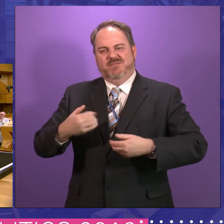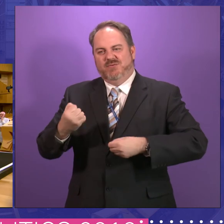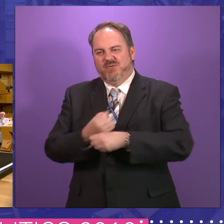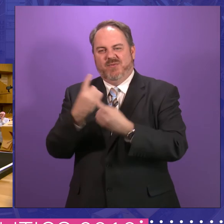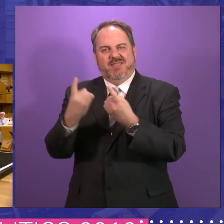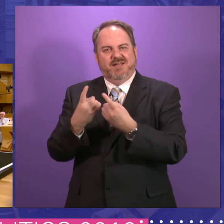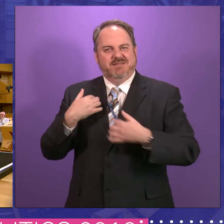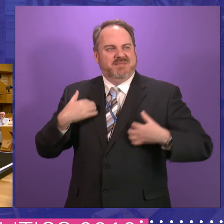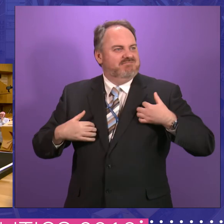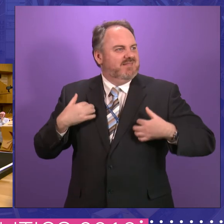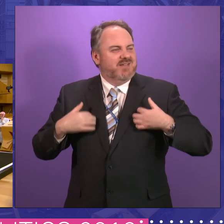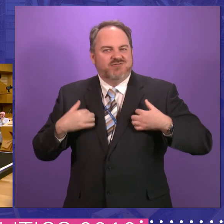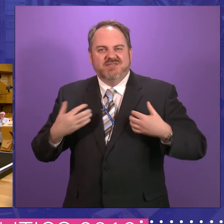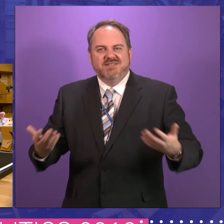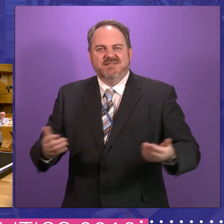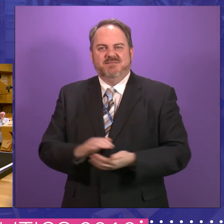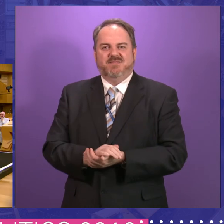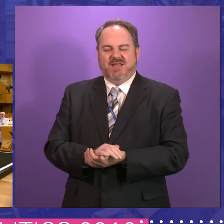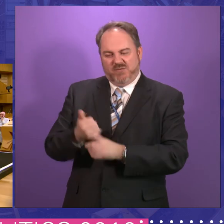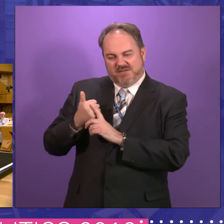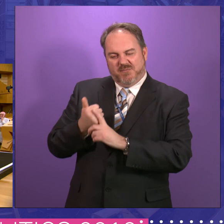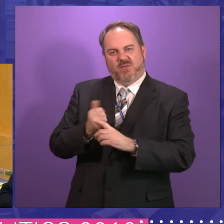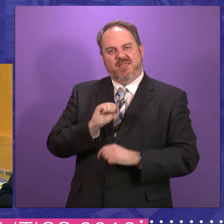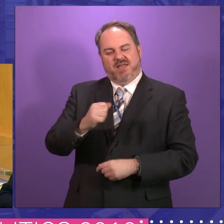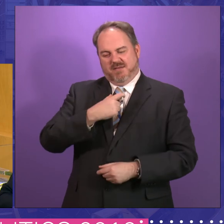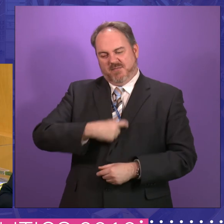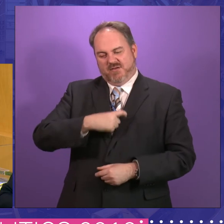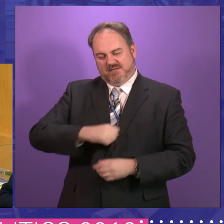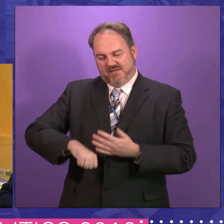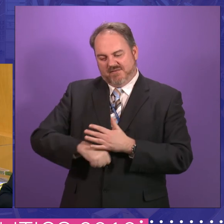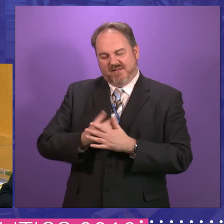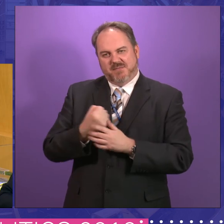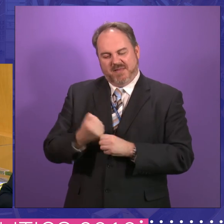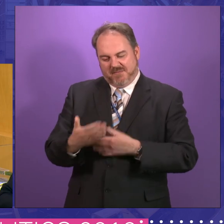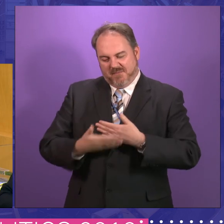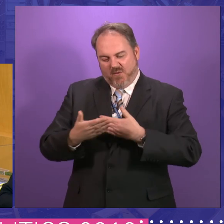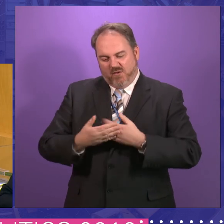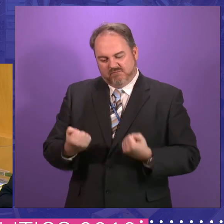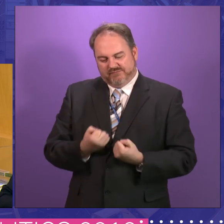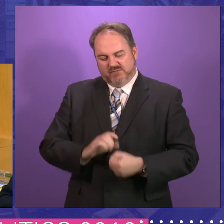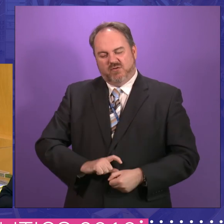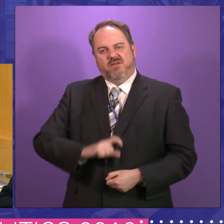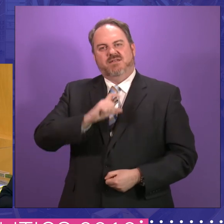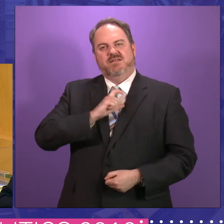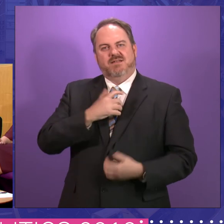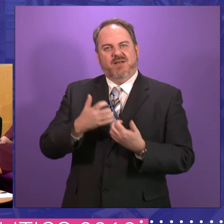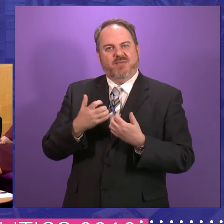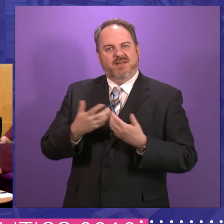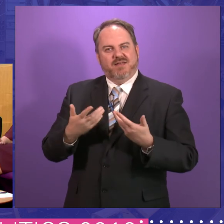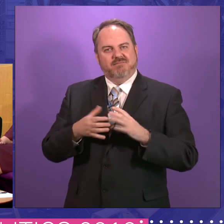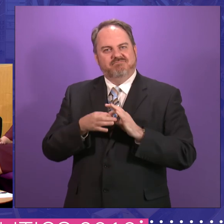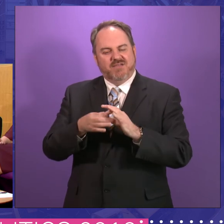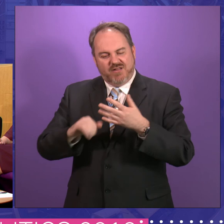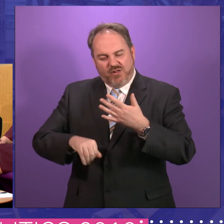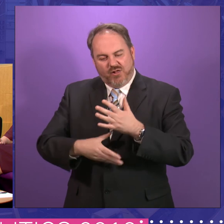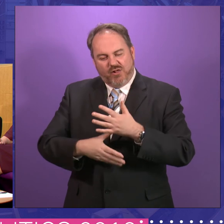development, the personal development of young people in terms of confidence and getting on with other people, empathy